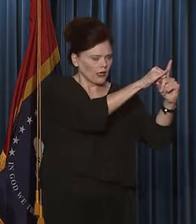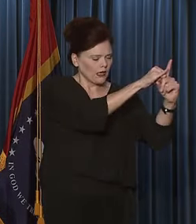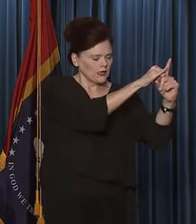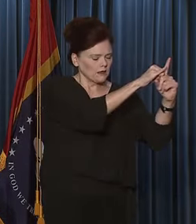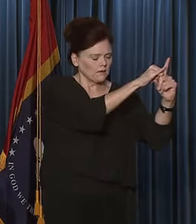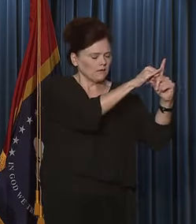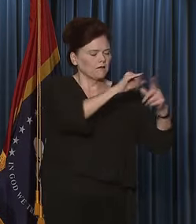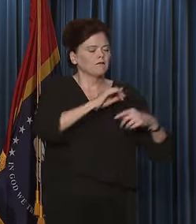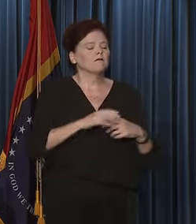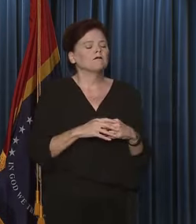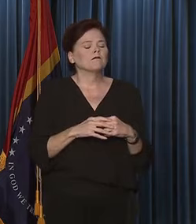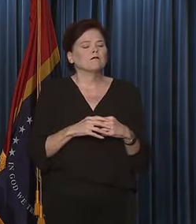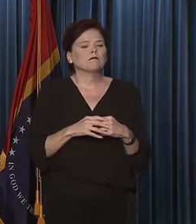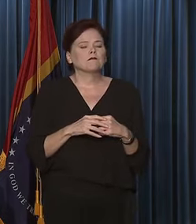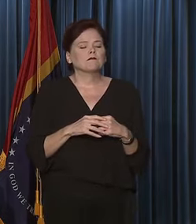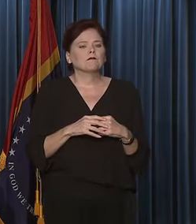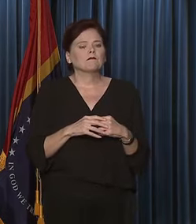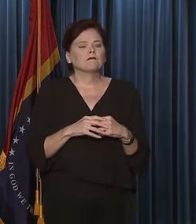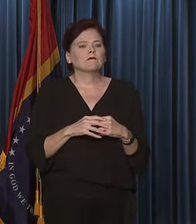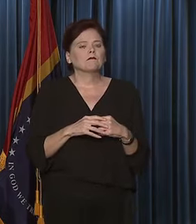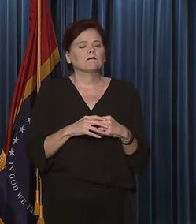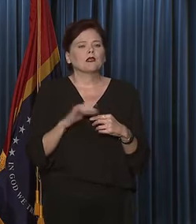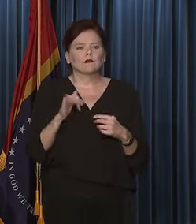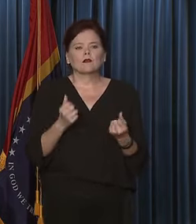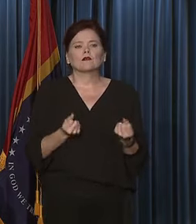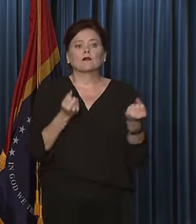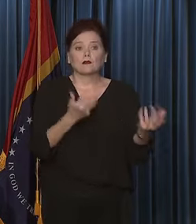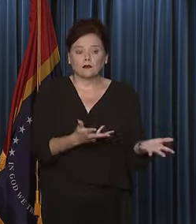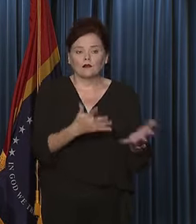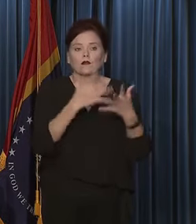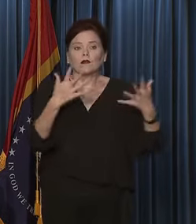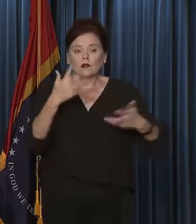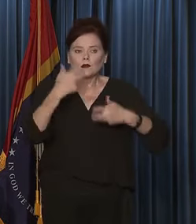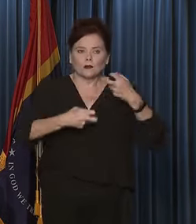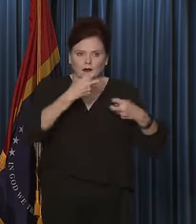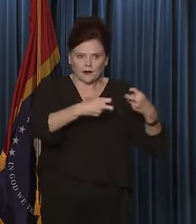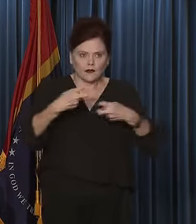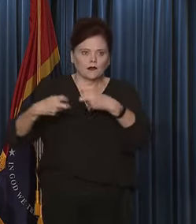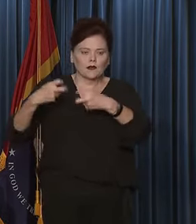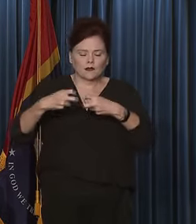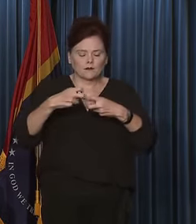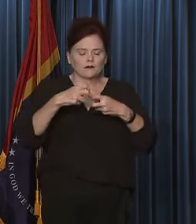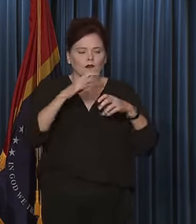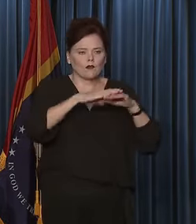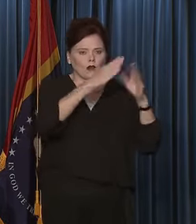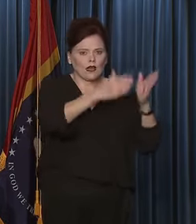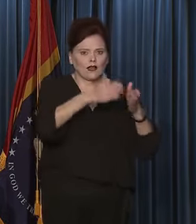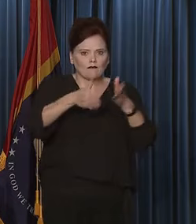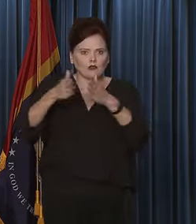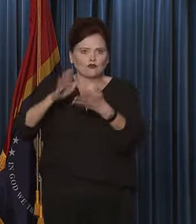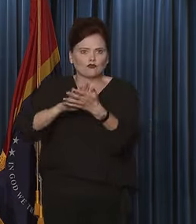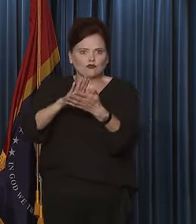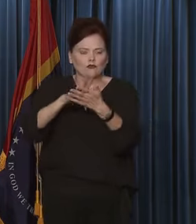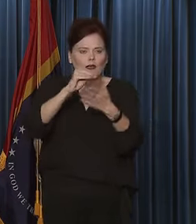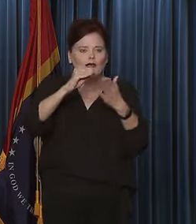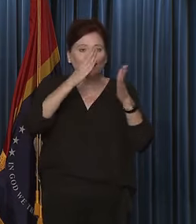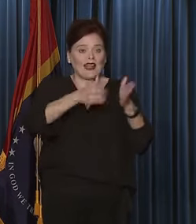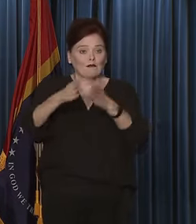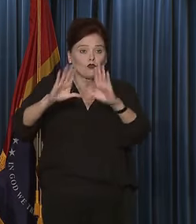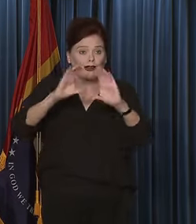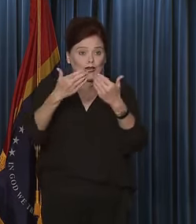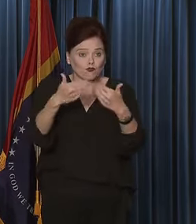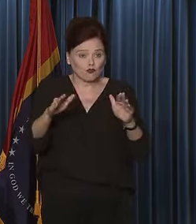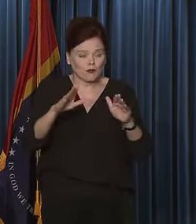and that wreaks havoc on many individual schools, individual classrooms, and individual